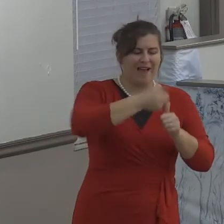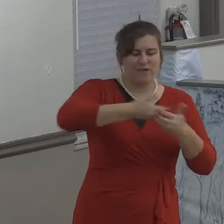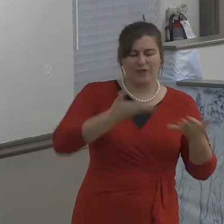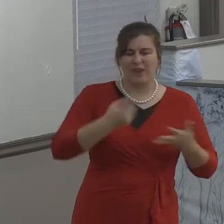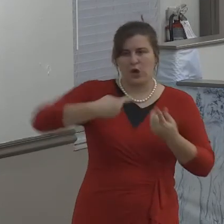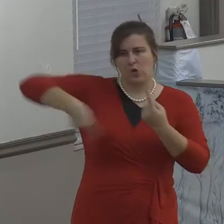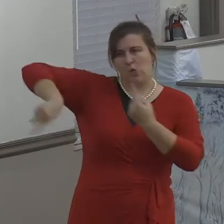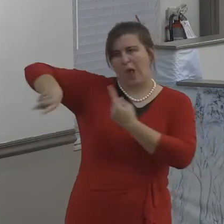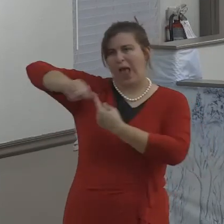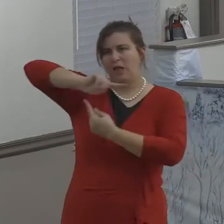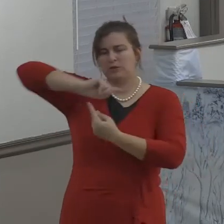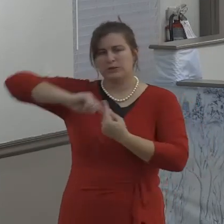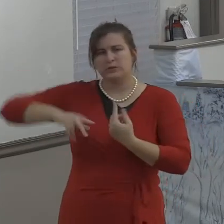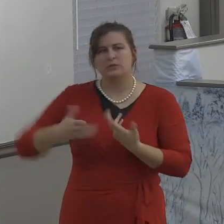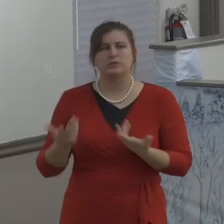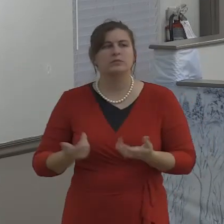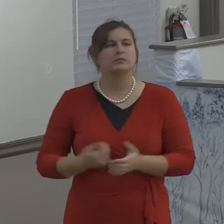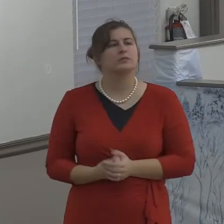one's bitterness.